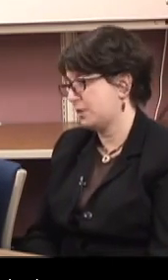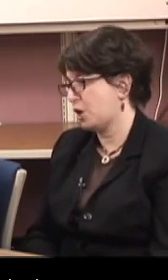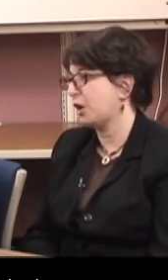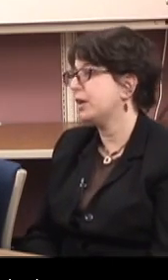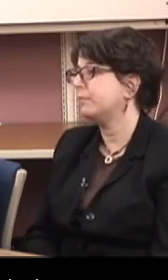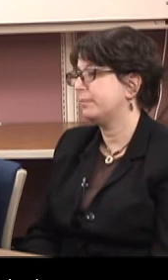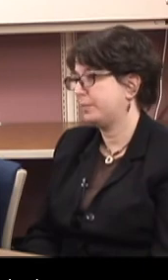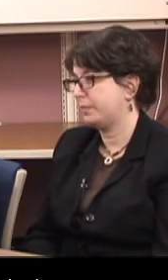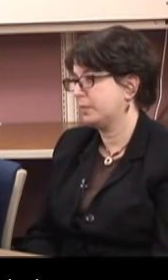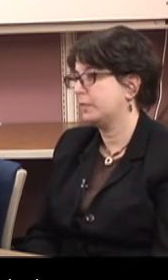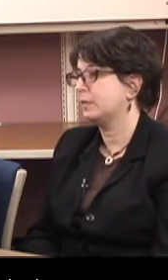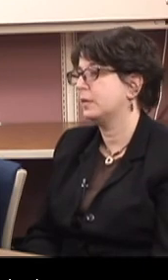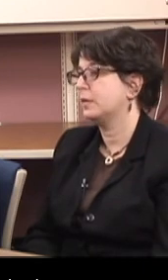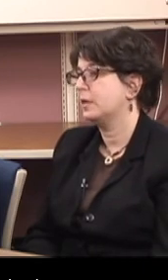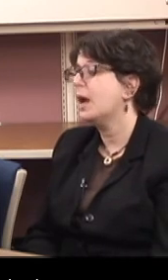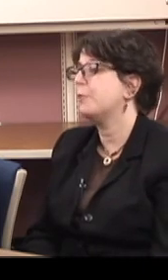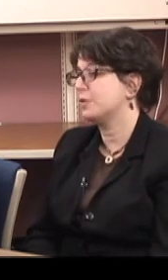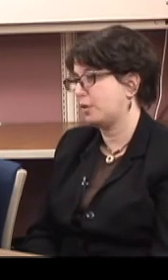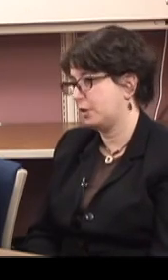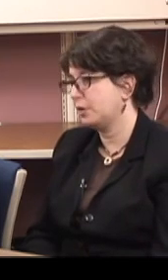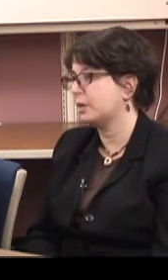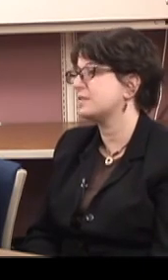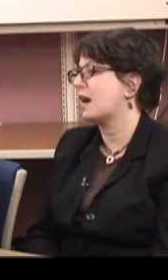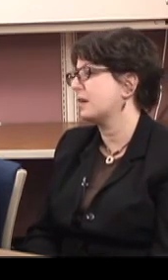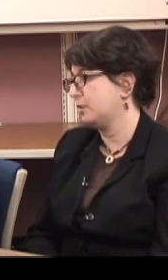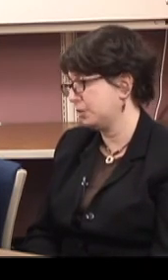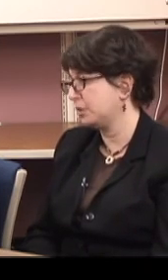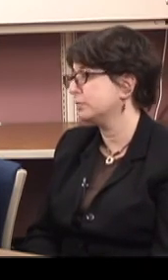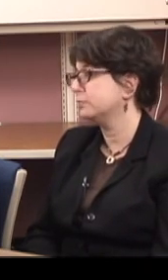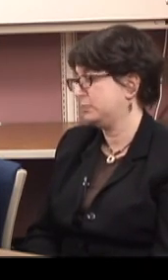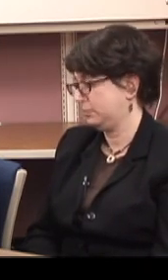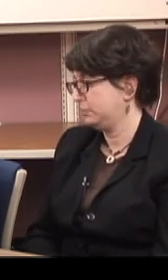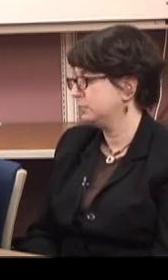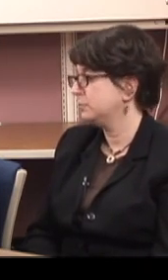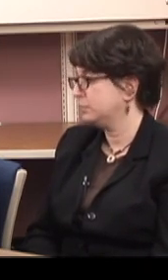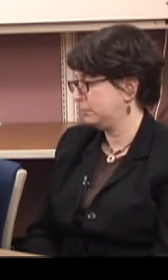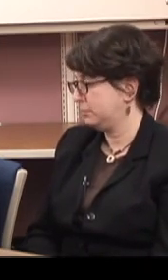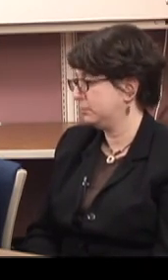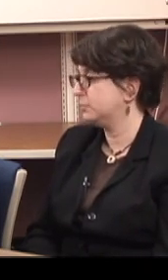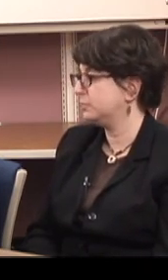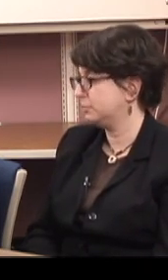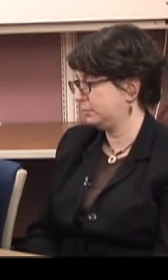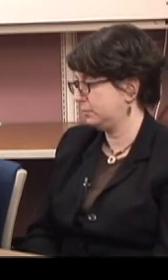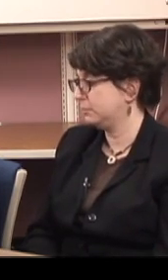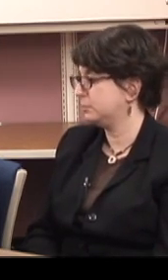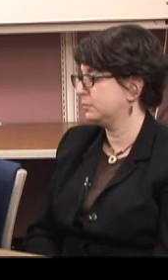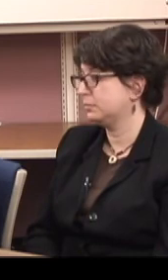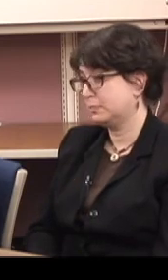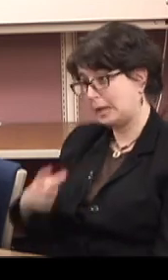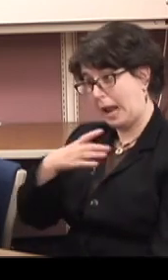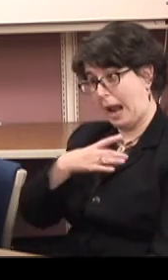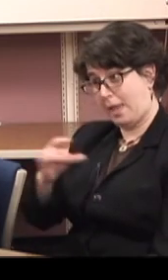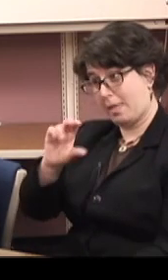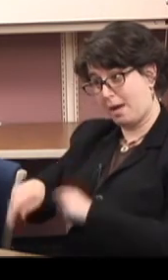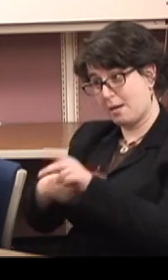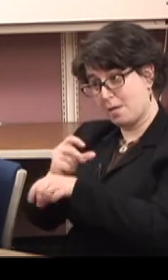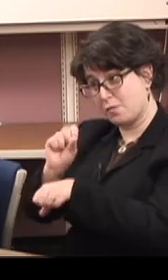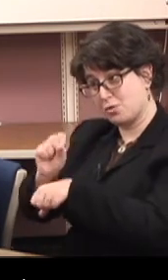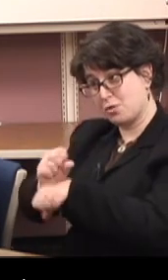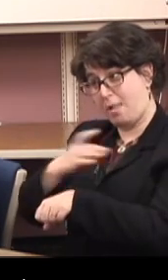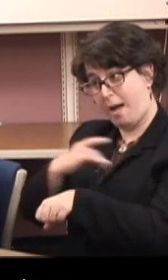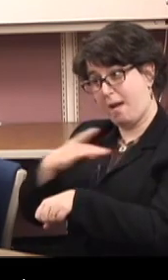I worked at Target. I was a clerk, a stocking clerk. Okay. Did you like that type of work?